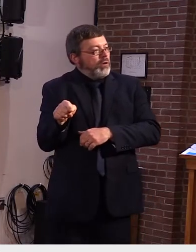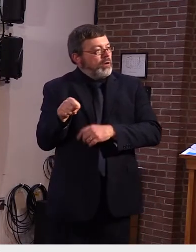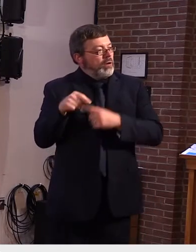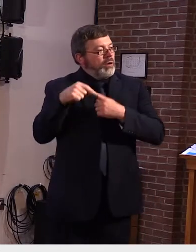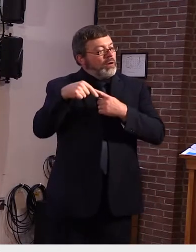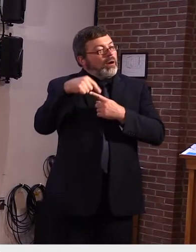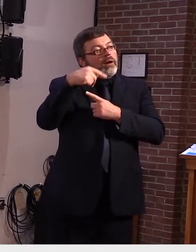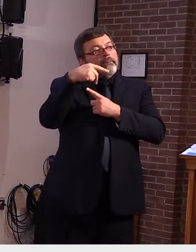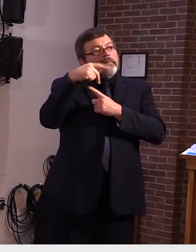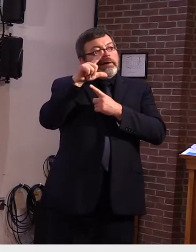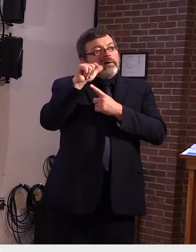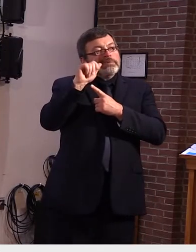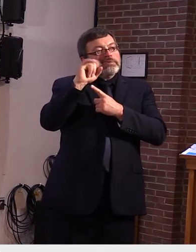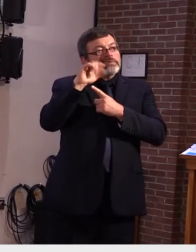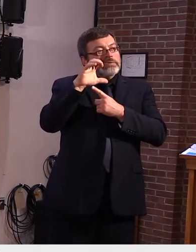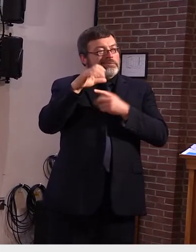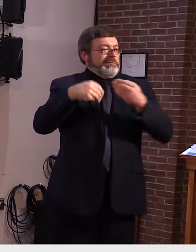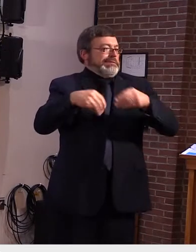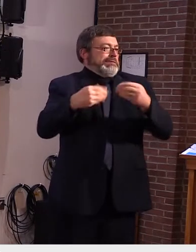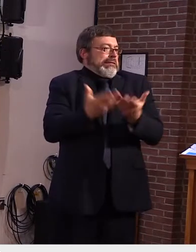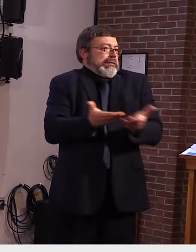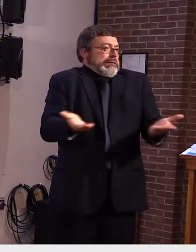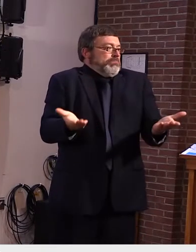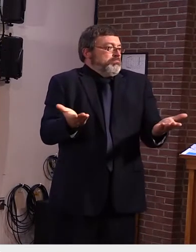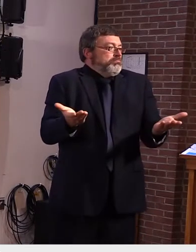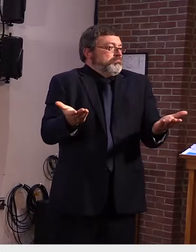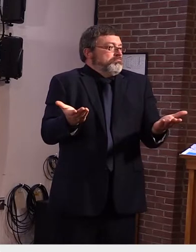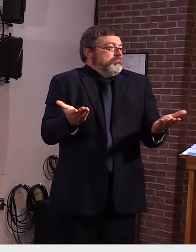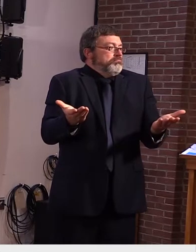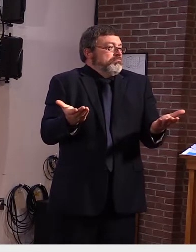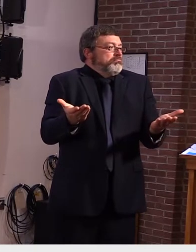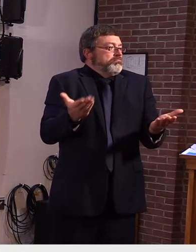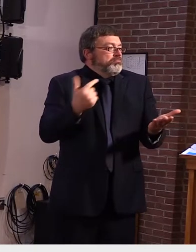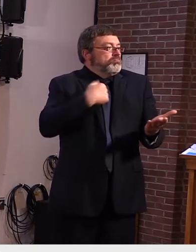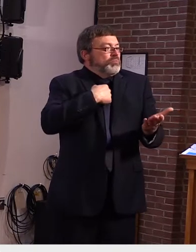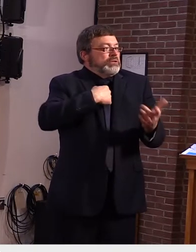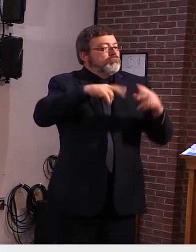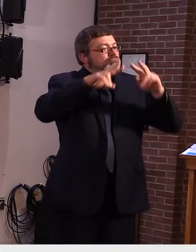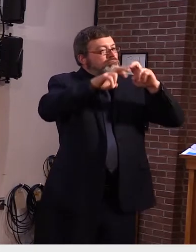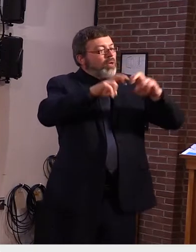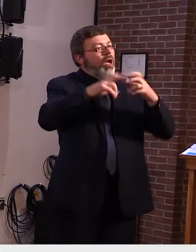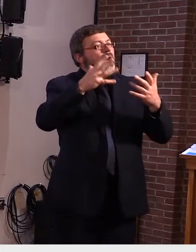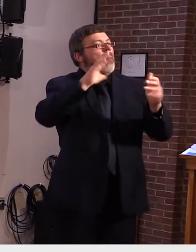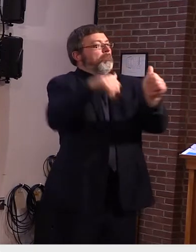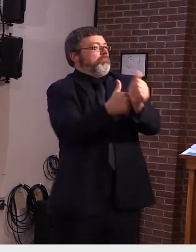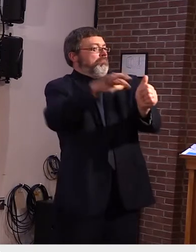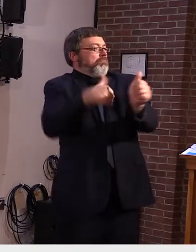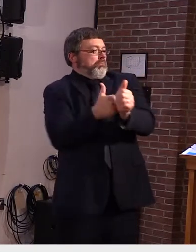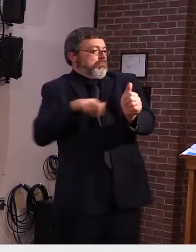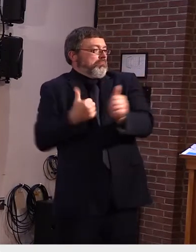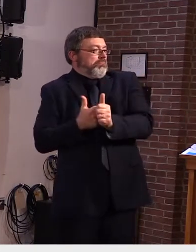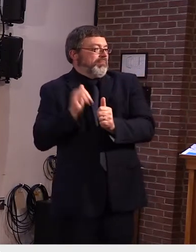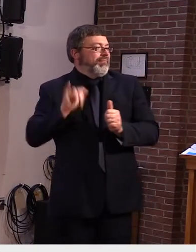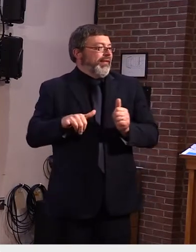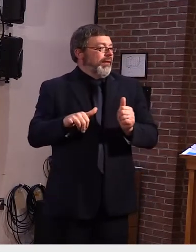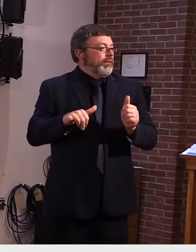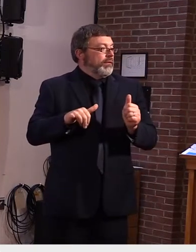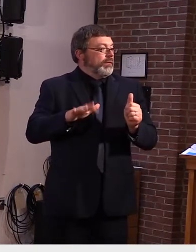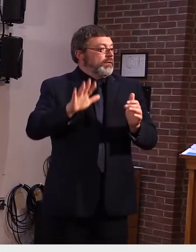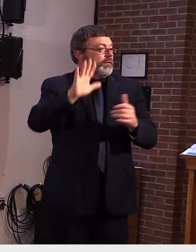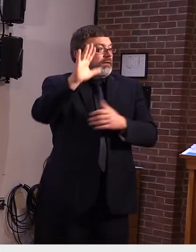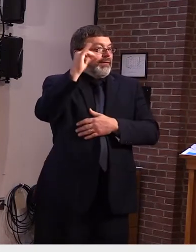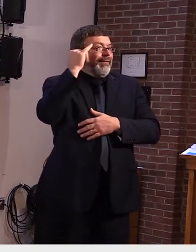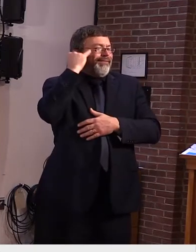uh in order to uh look at various options in case we have another surge um and